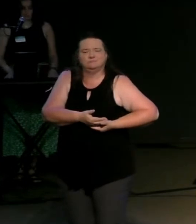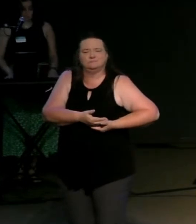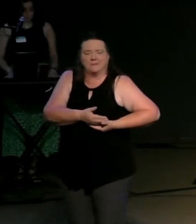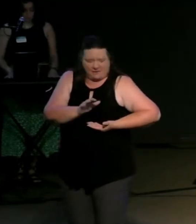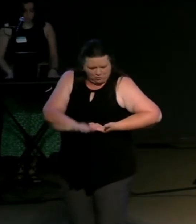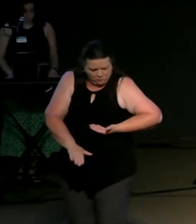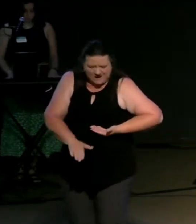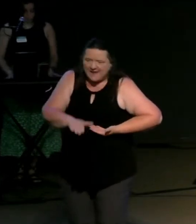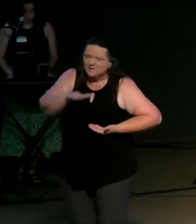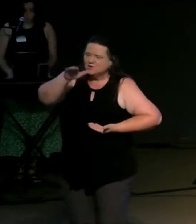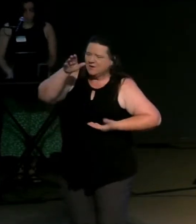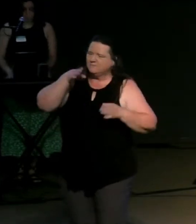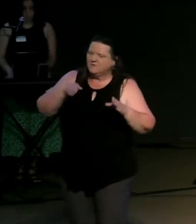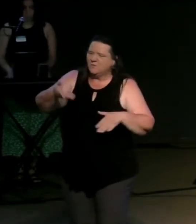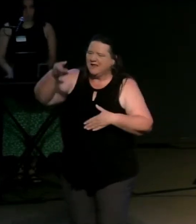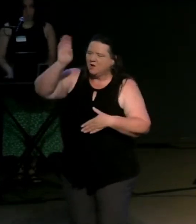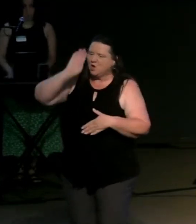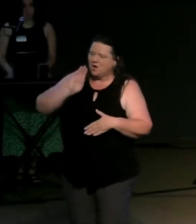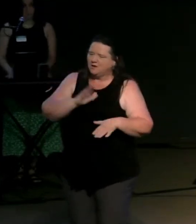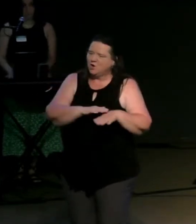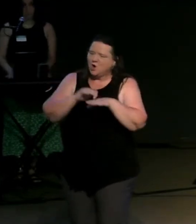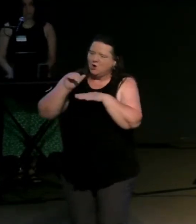calls her to greatness